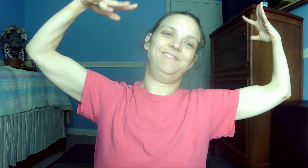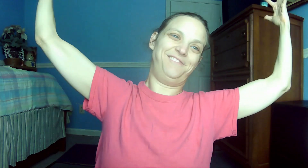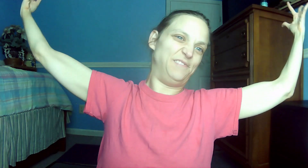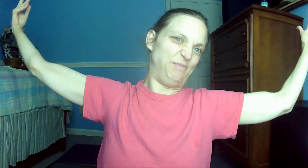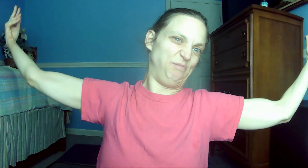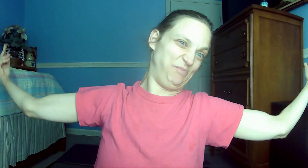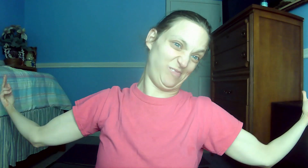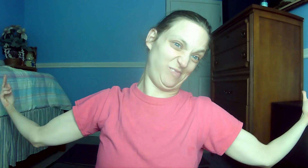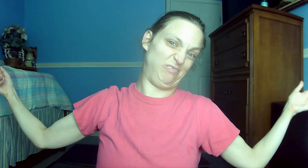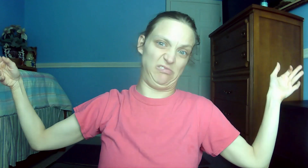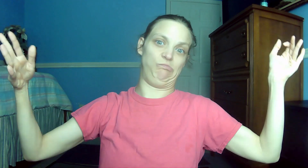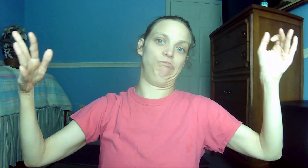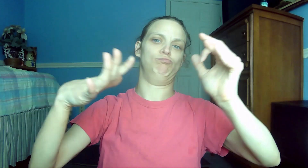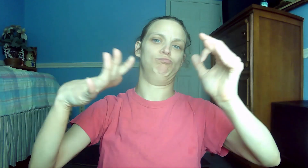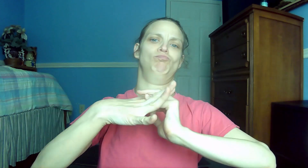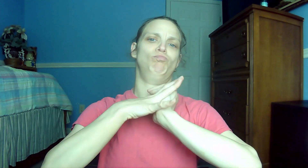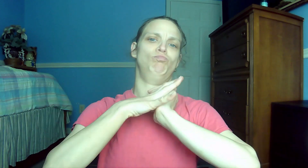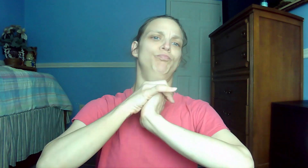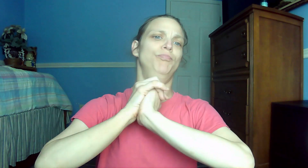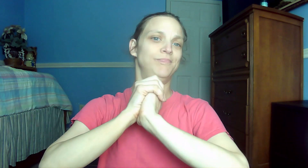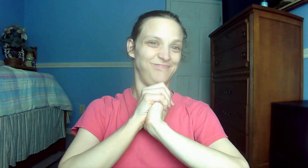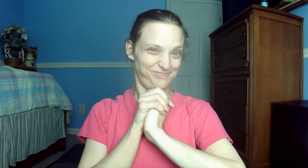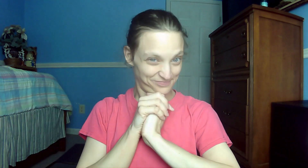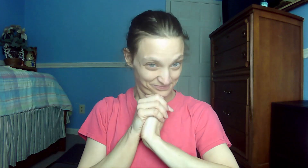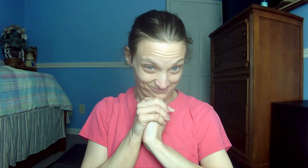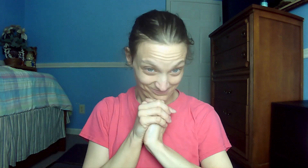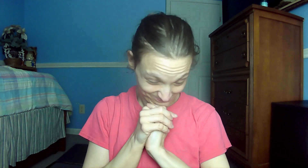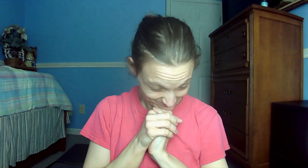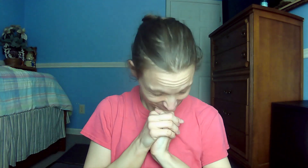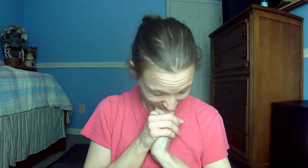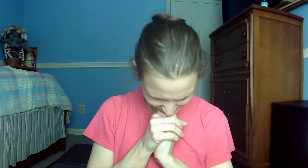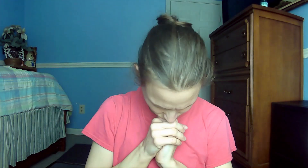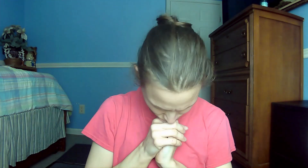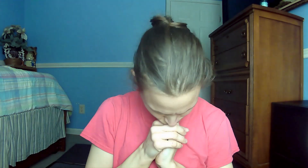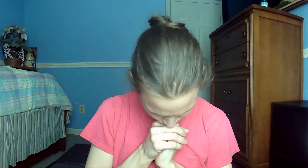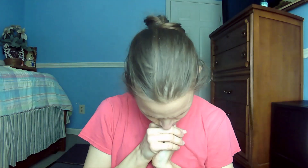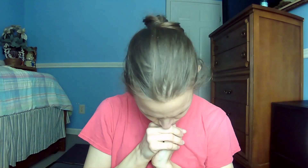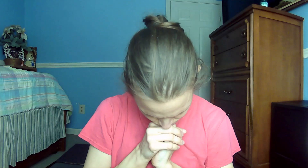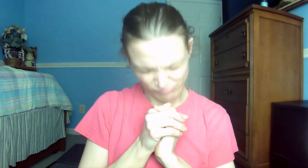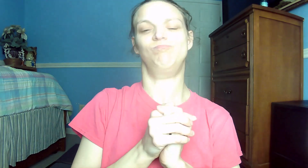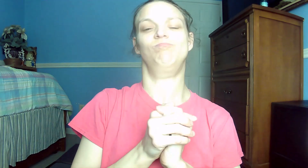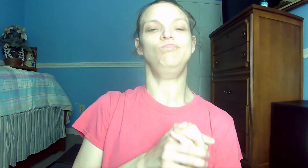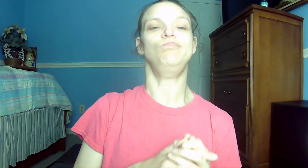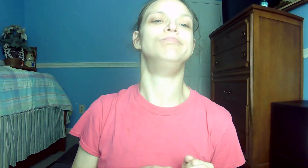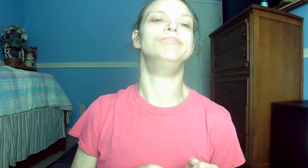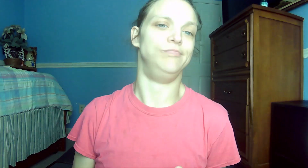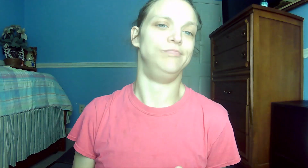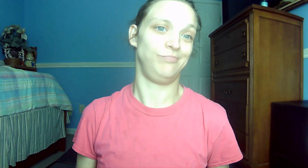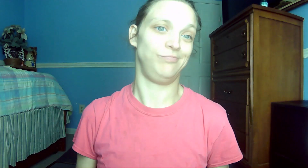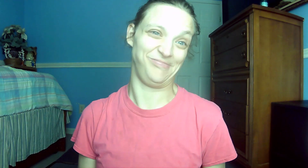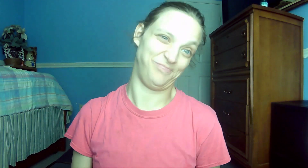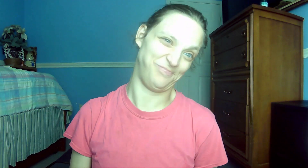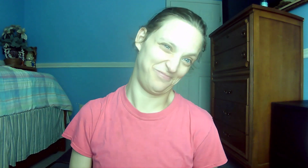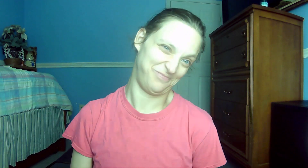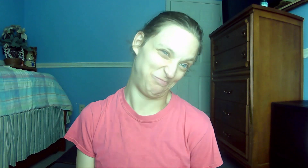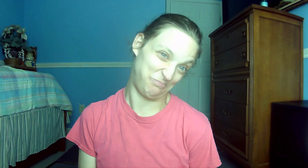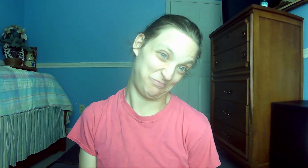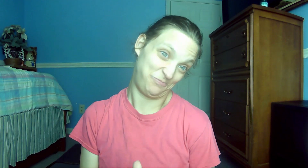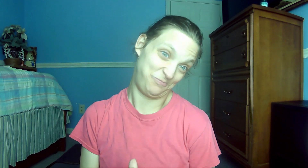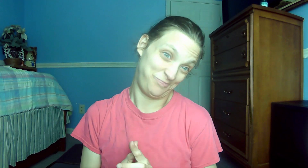.23 For all have sinned and fall short of the glory of God. 33. 33. 2 Corinthians 5.17